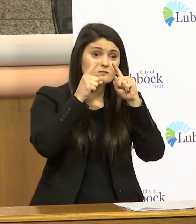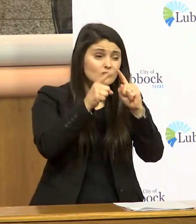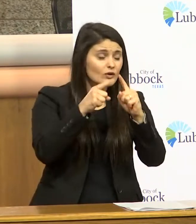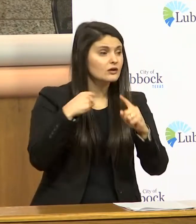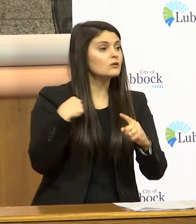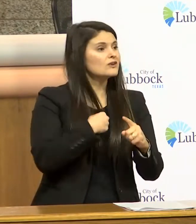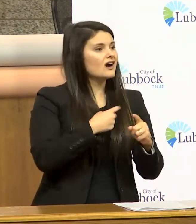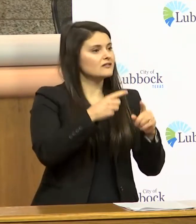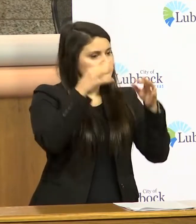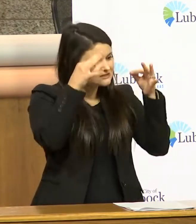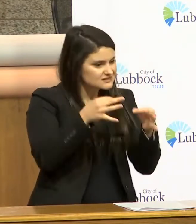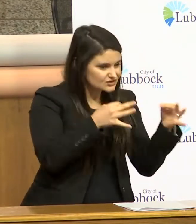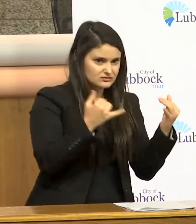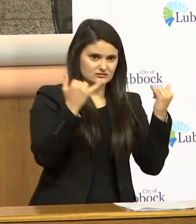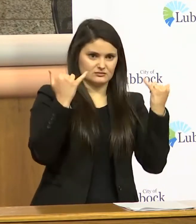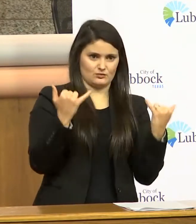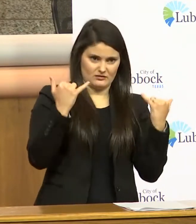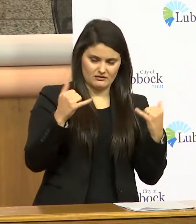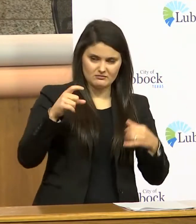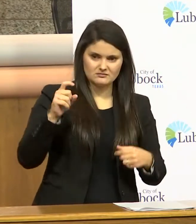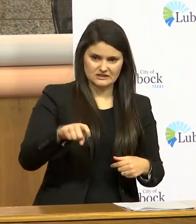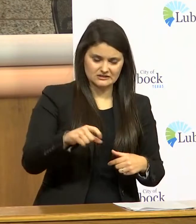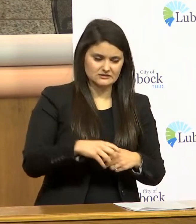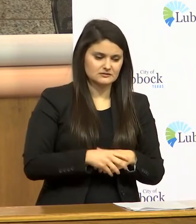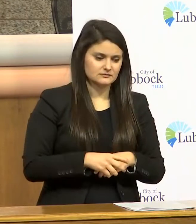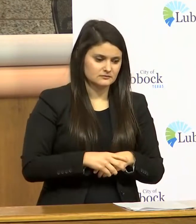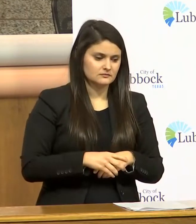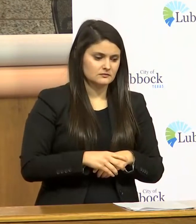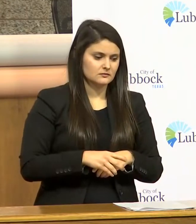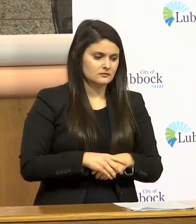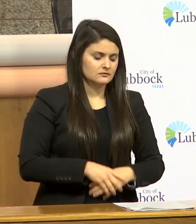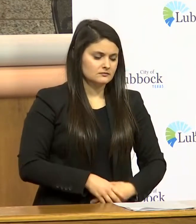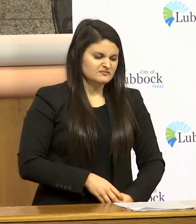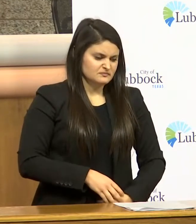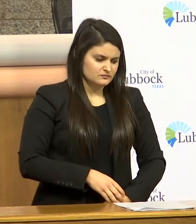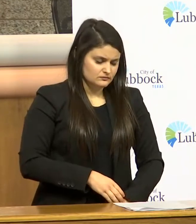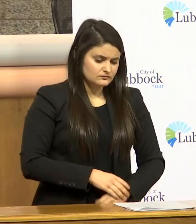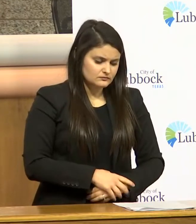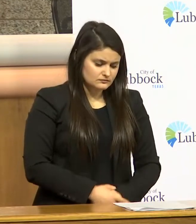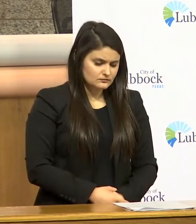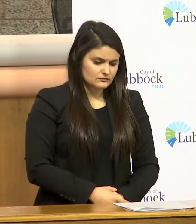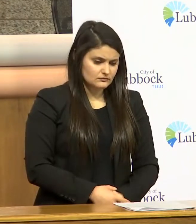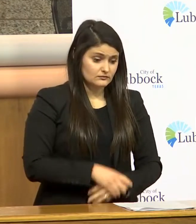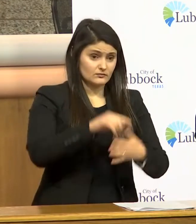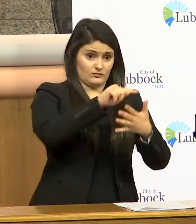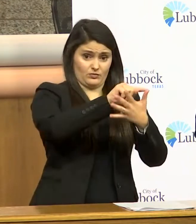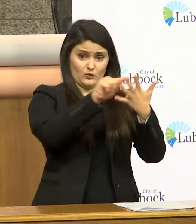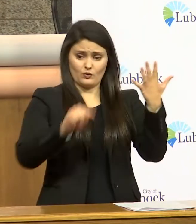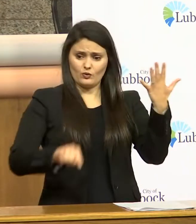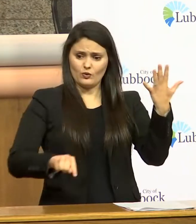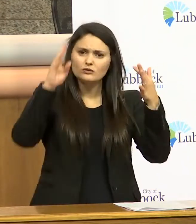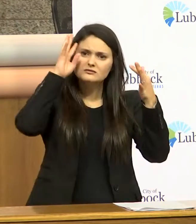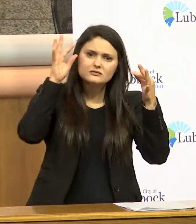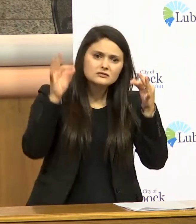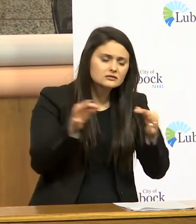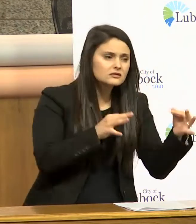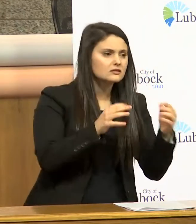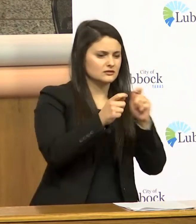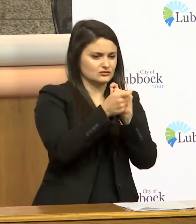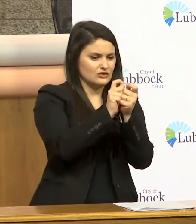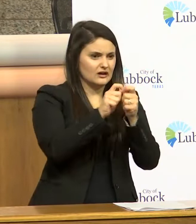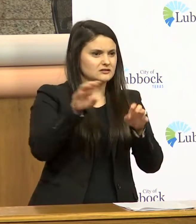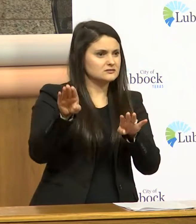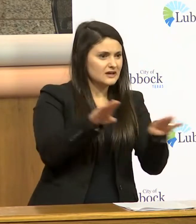have decisions to make today and we and those decisions in changing our